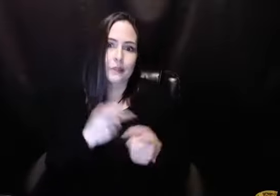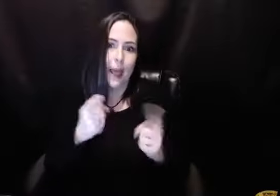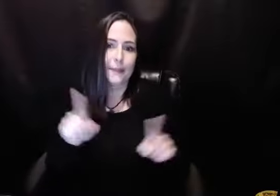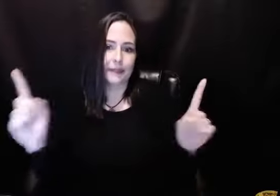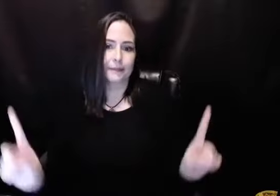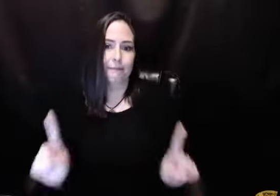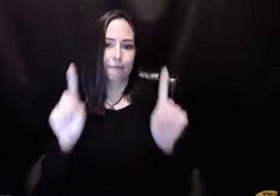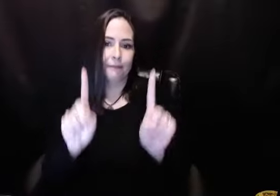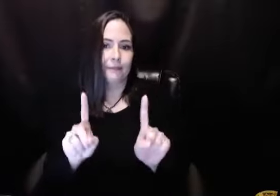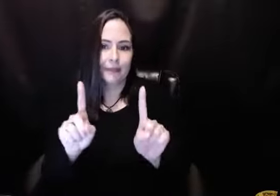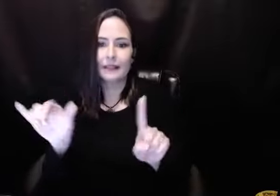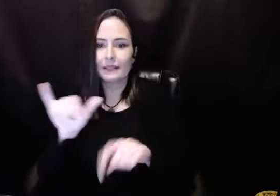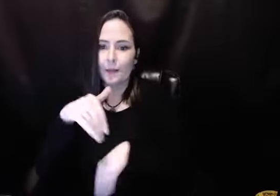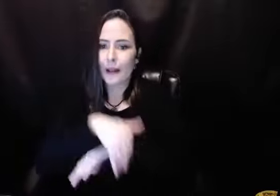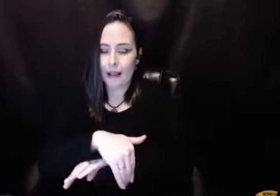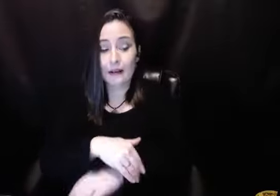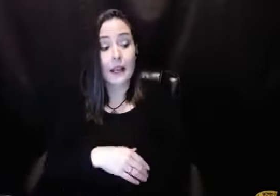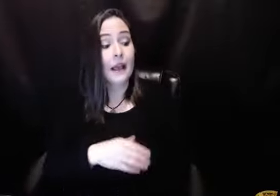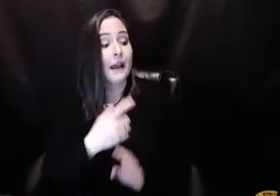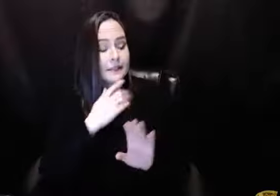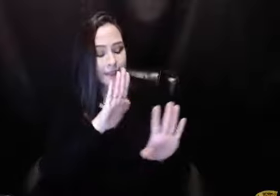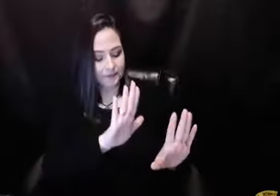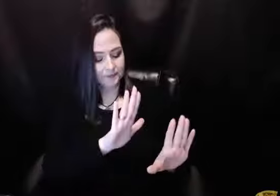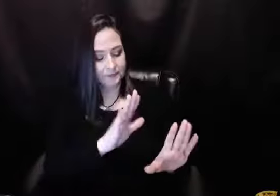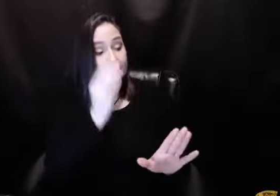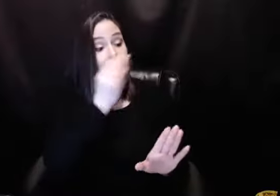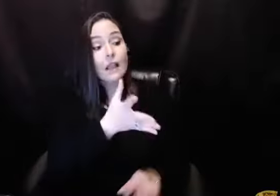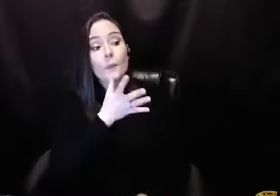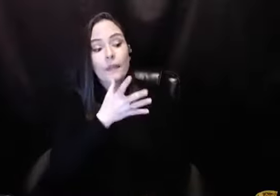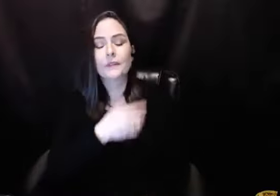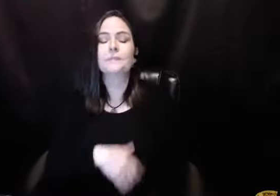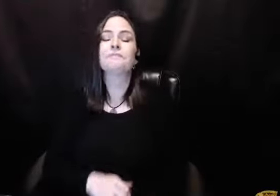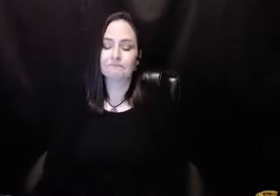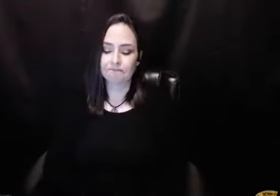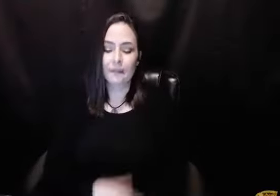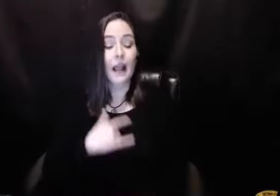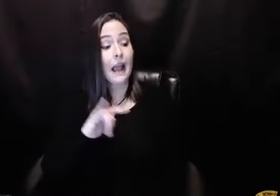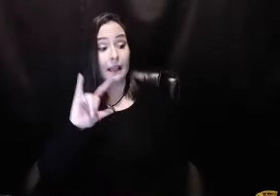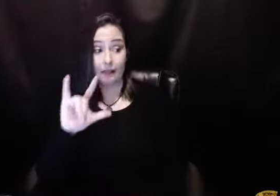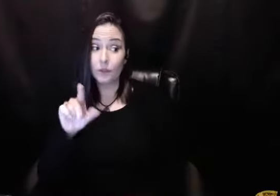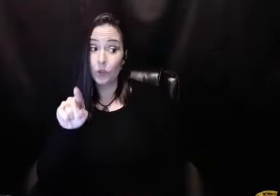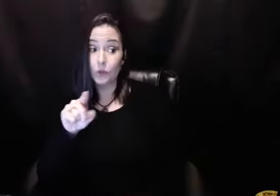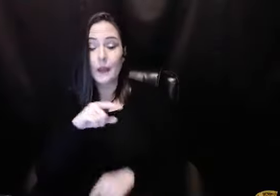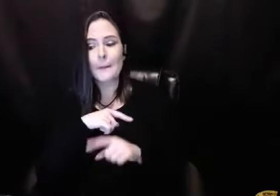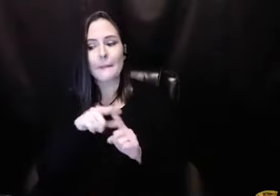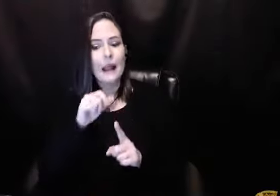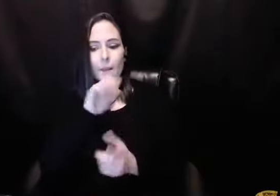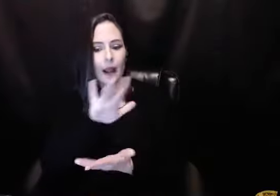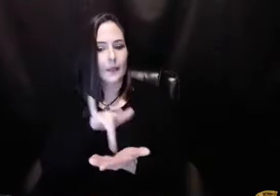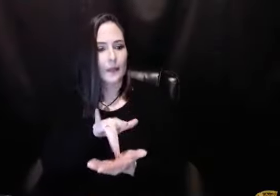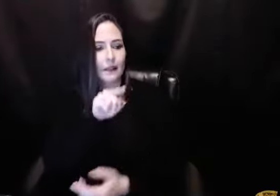Because they, of course, ended up there on the same night. And I told him, I said, what I want you to do is tell your mother this.